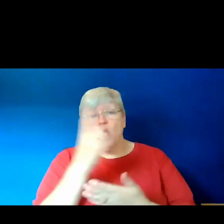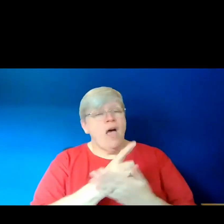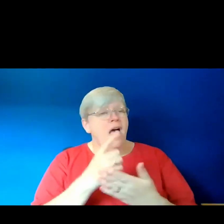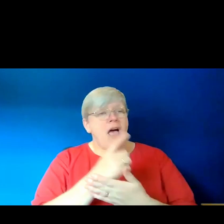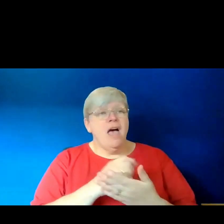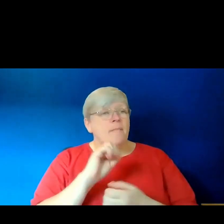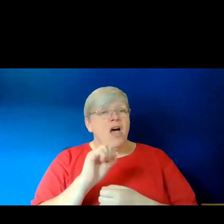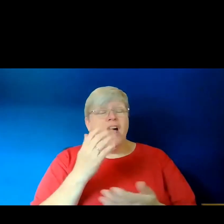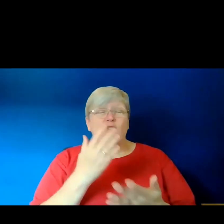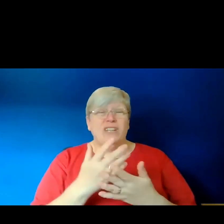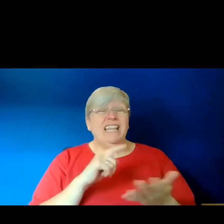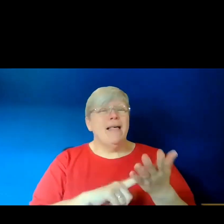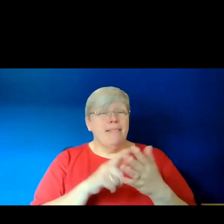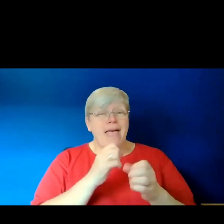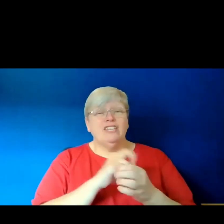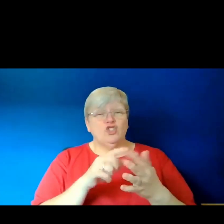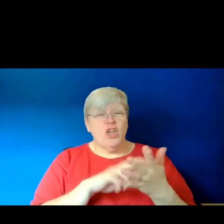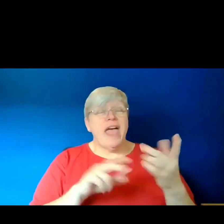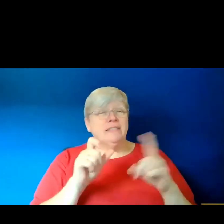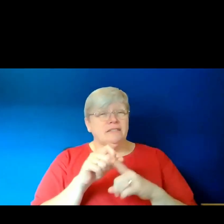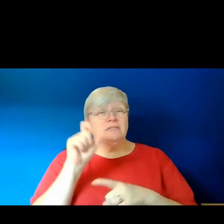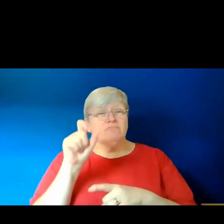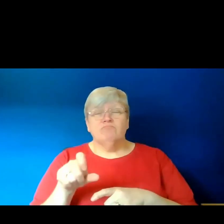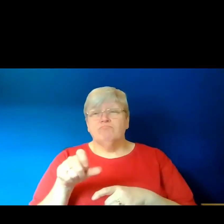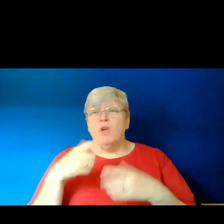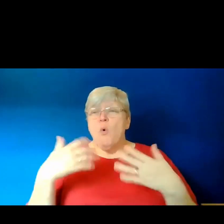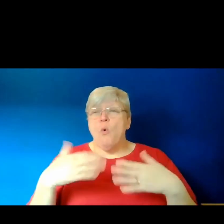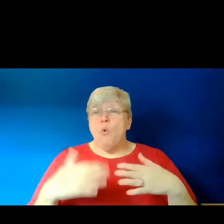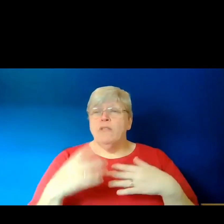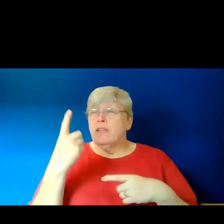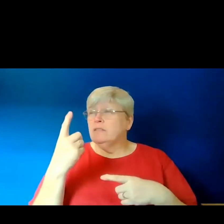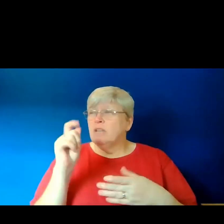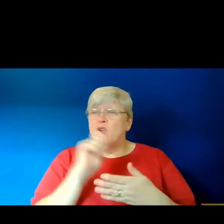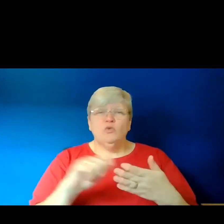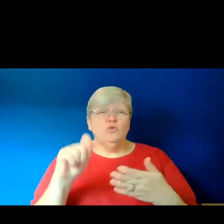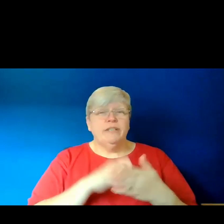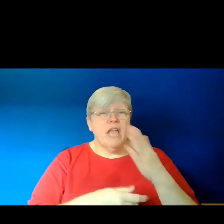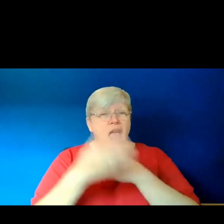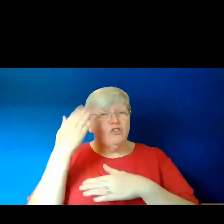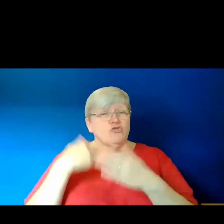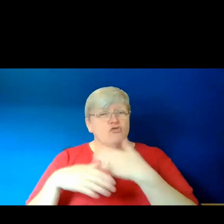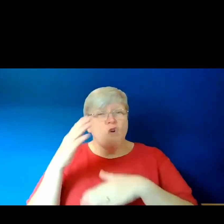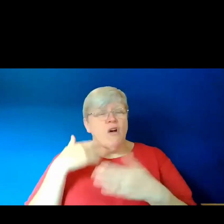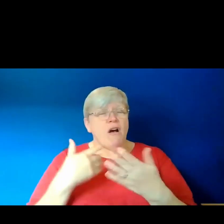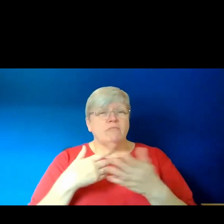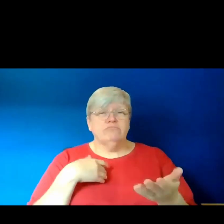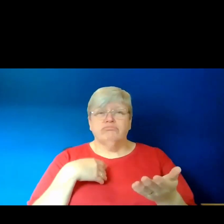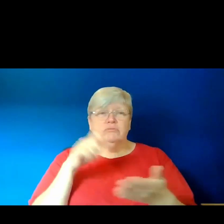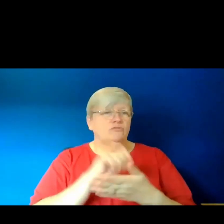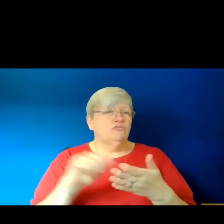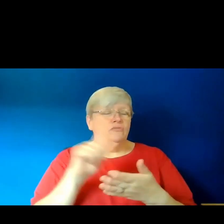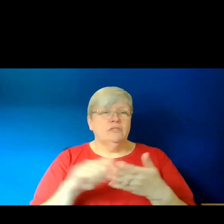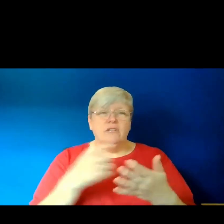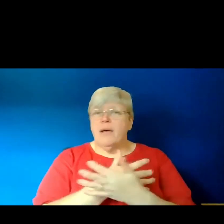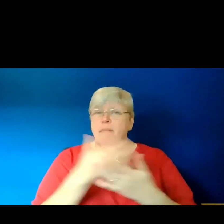basically a legendary figure. And the only written historical accounts were composed hundreds of years after